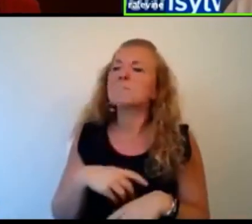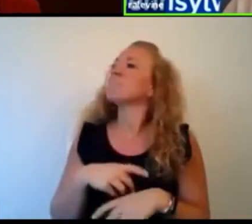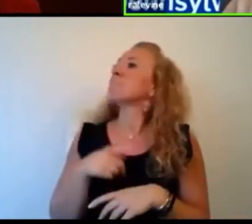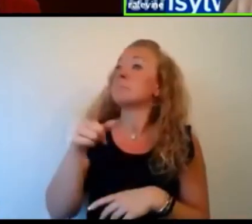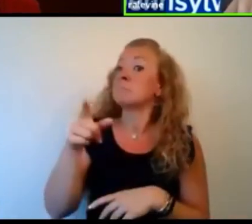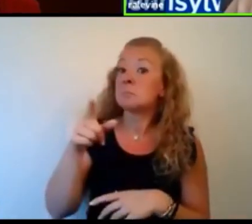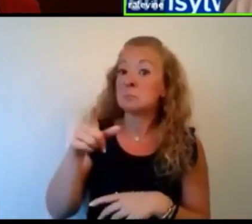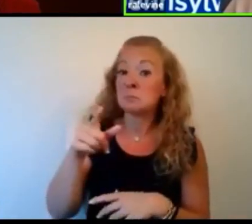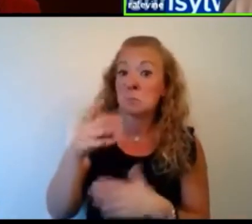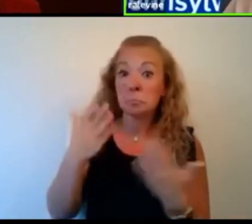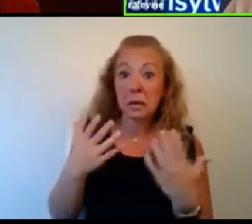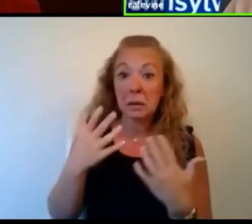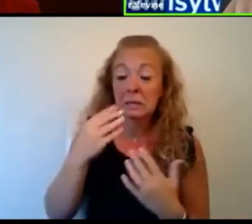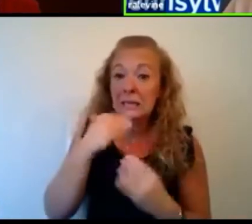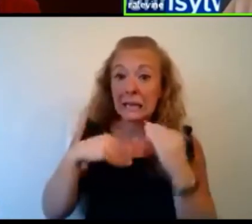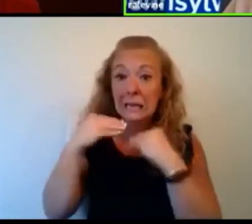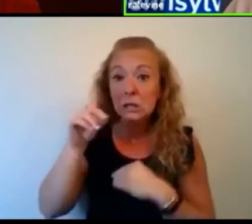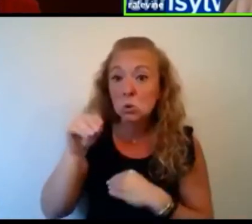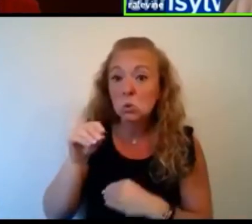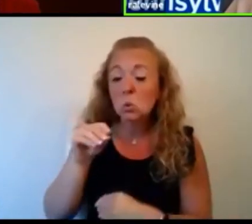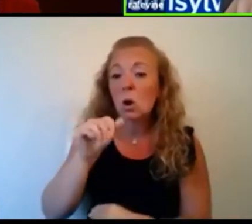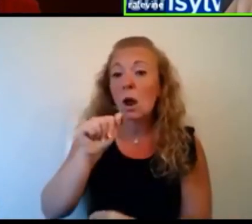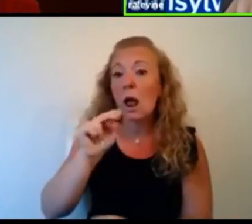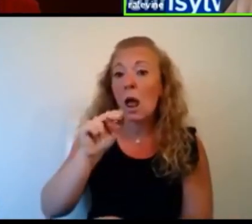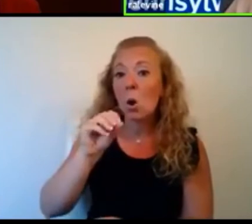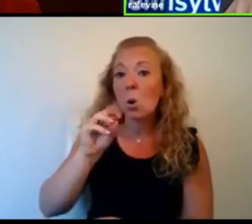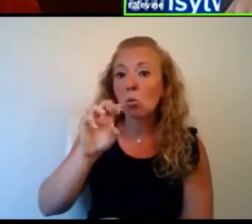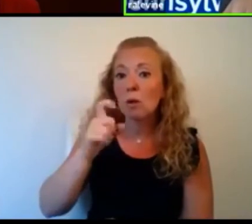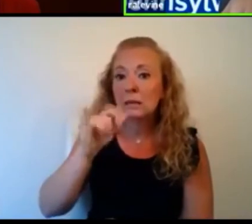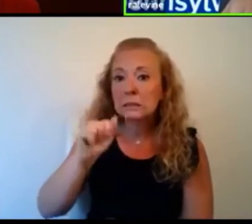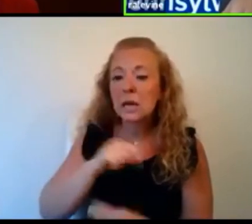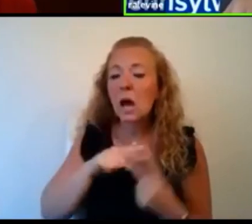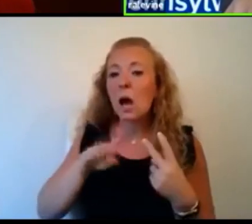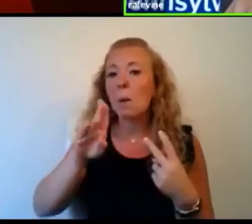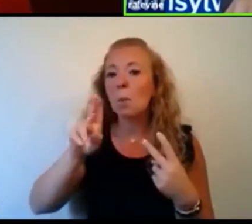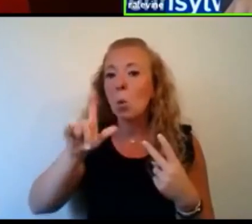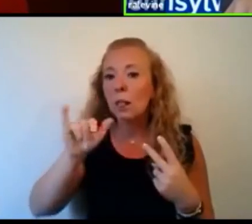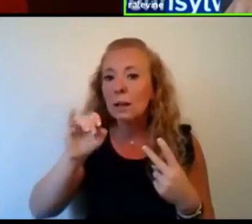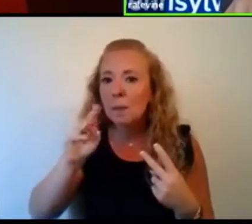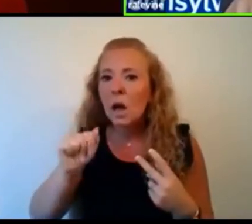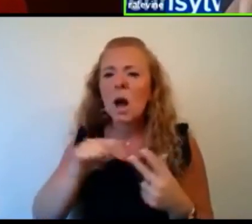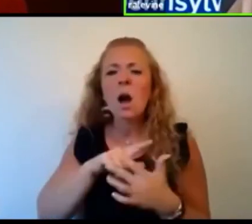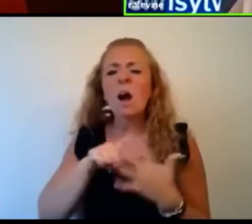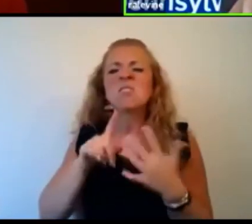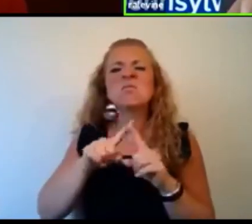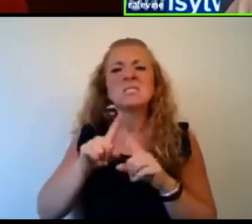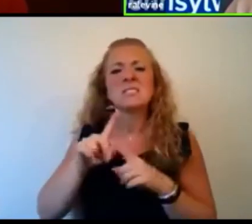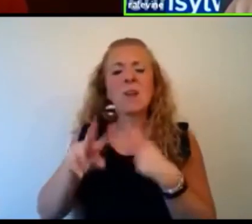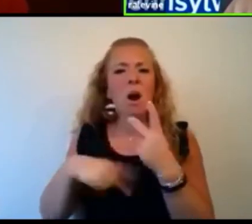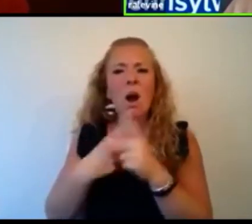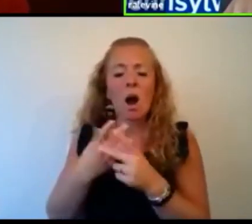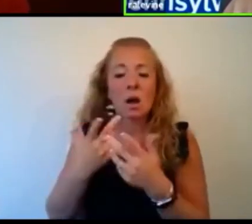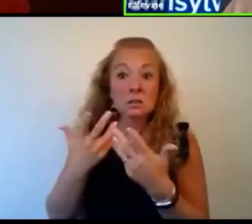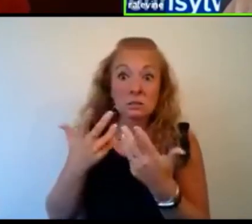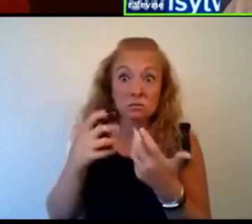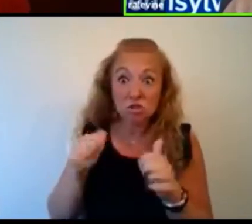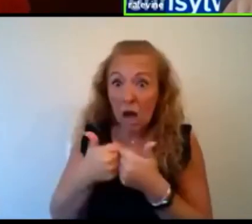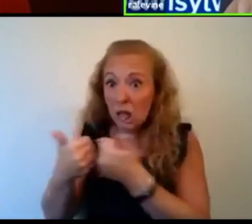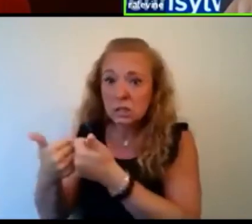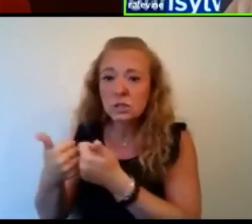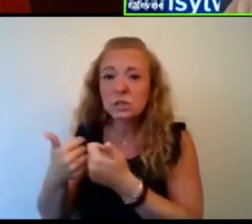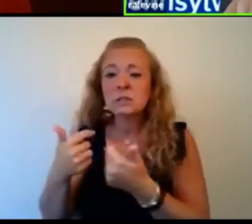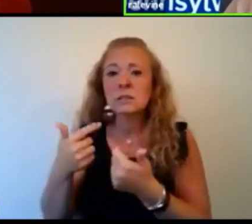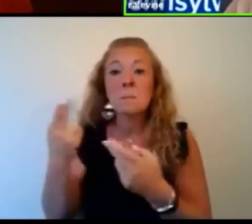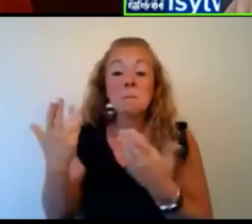have anorexia nervosa or bulimia nervosa, or if it's more primary care, or if they have substance abuse or something about, you know, it's,